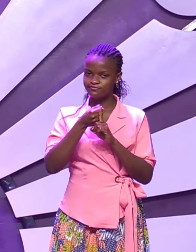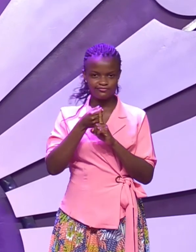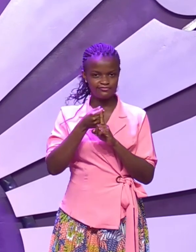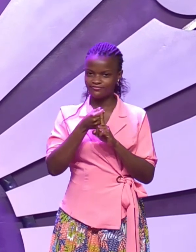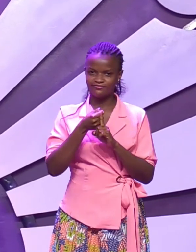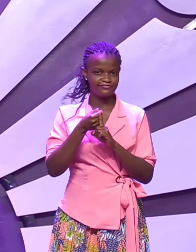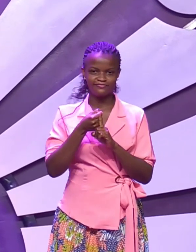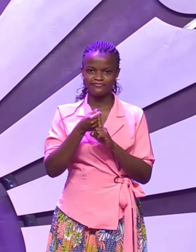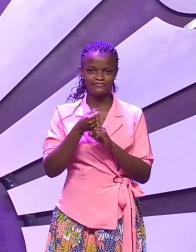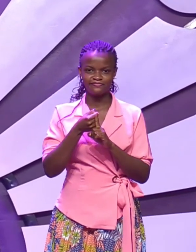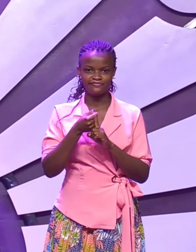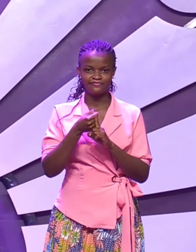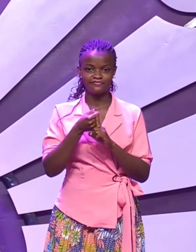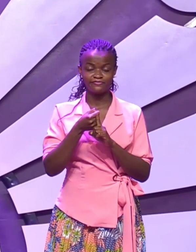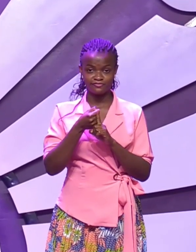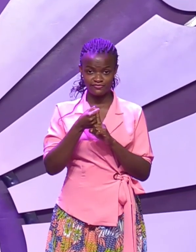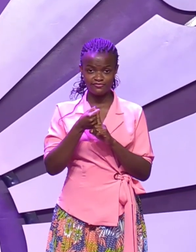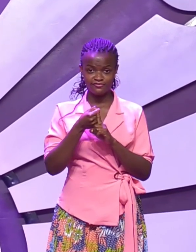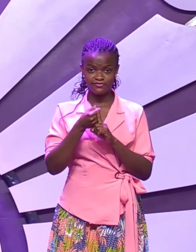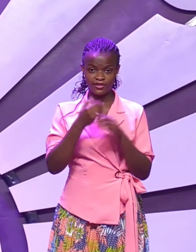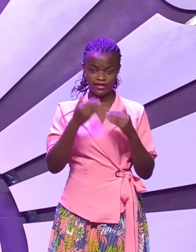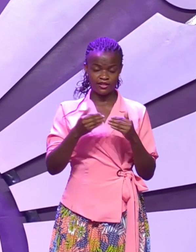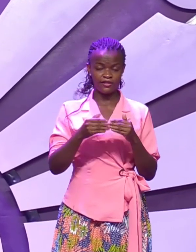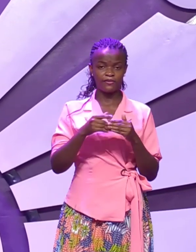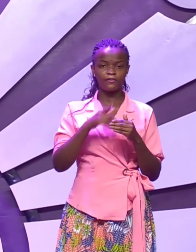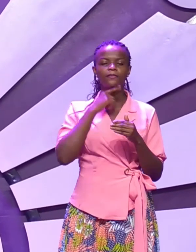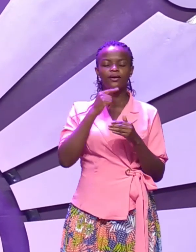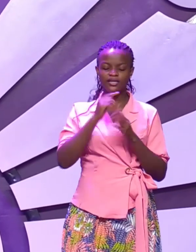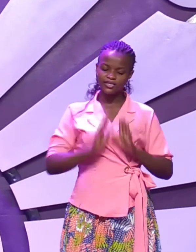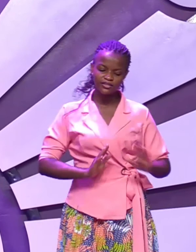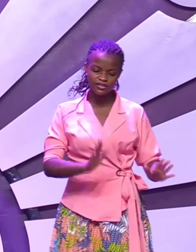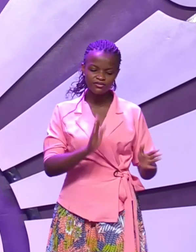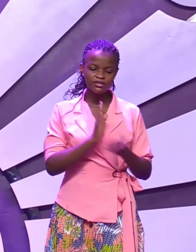the brother has left you and does not want to marry